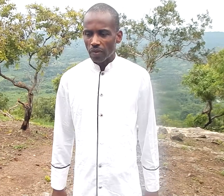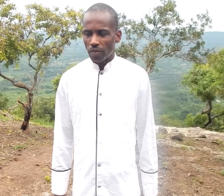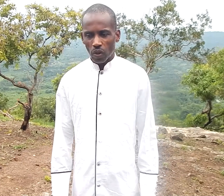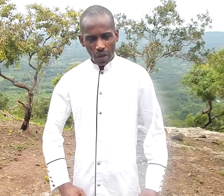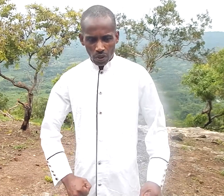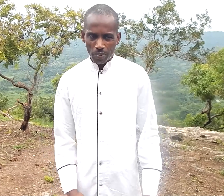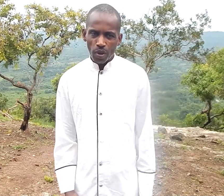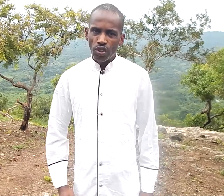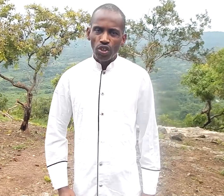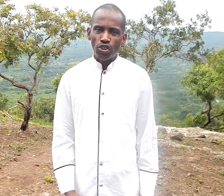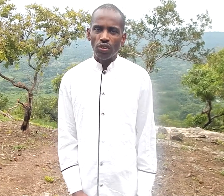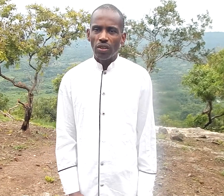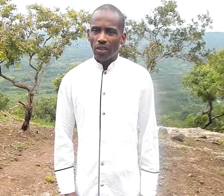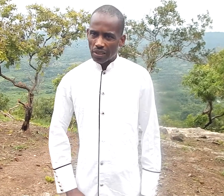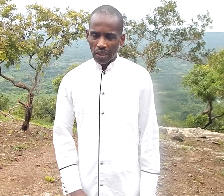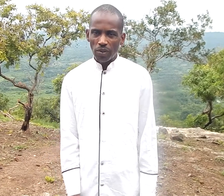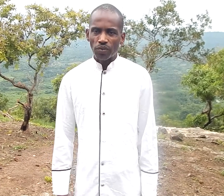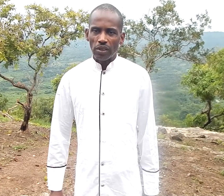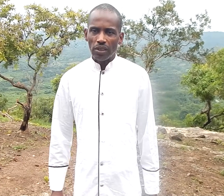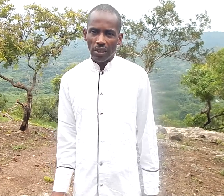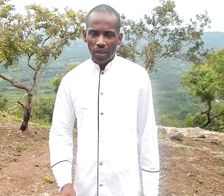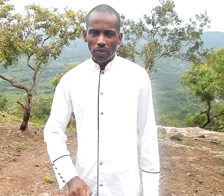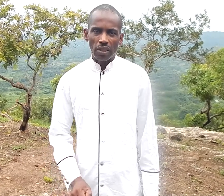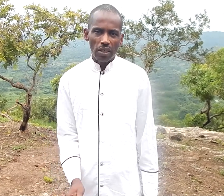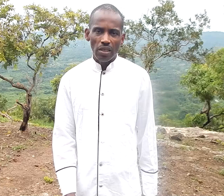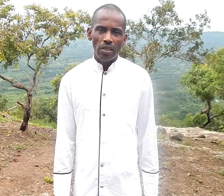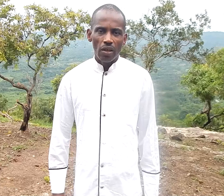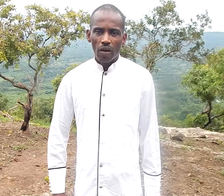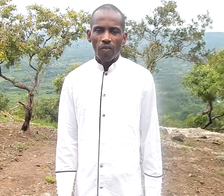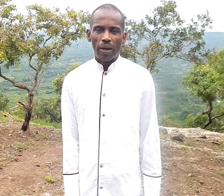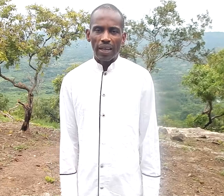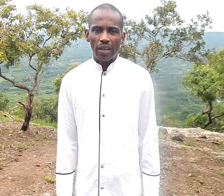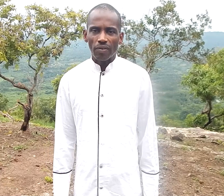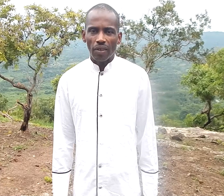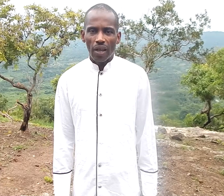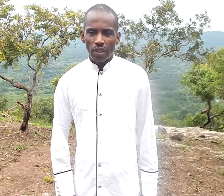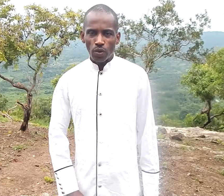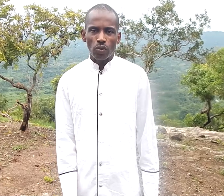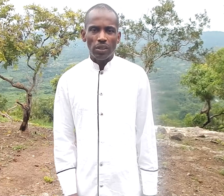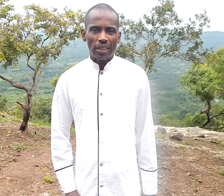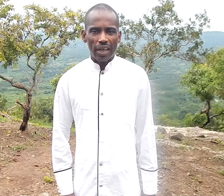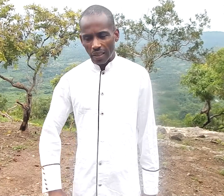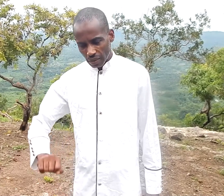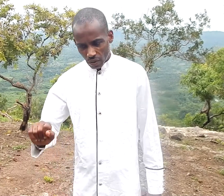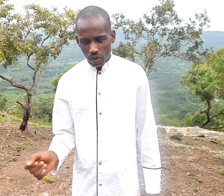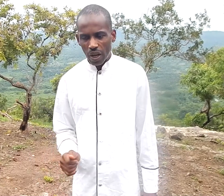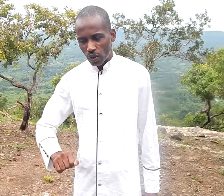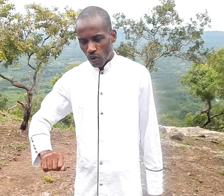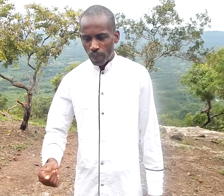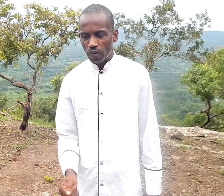because i was in bondage he set me free he gave me the key of my life and told me that i can go and open